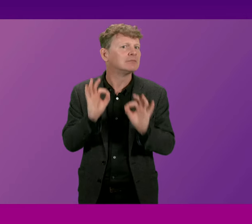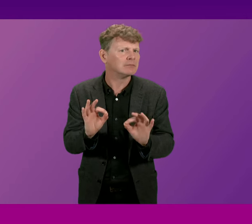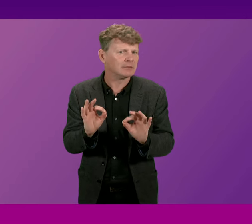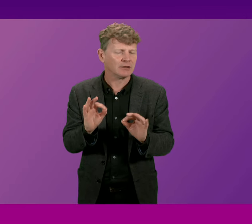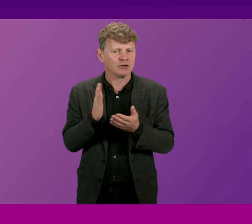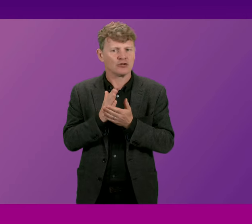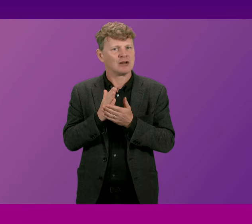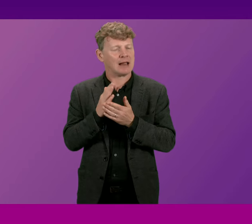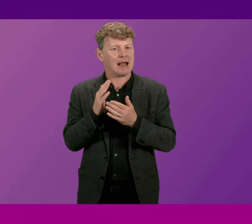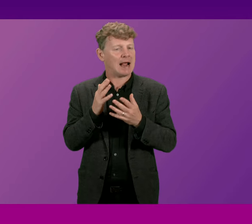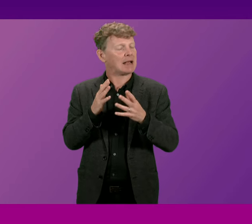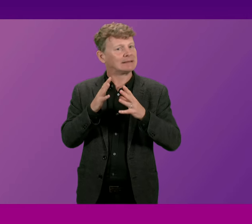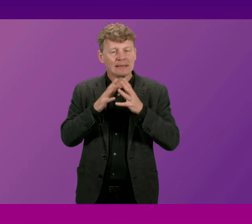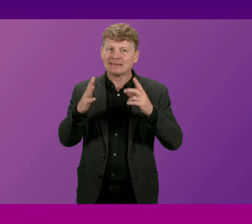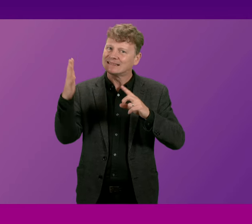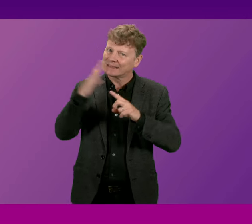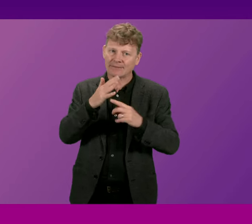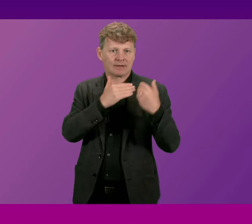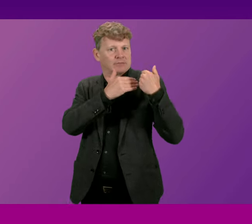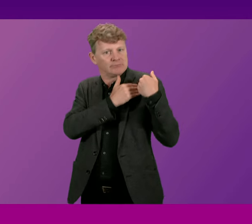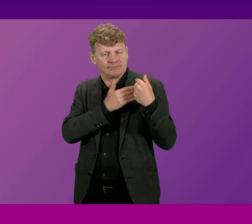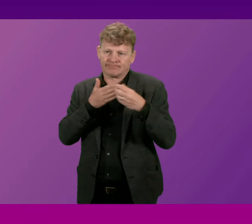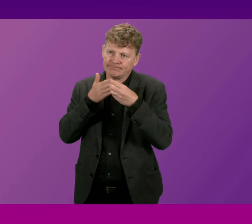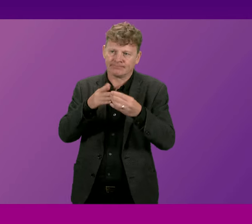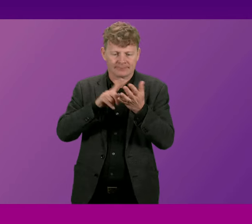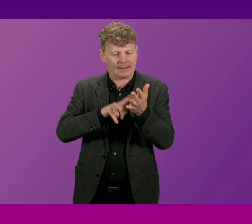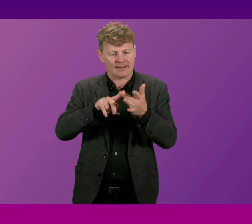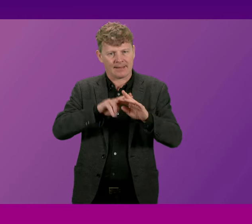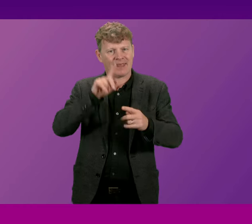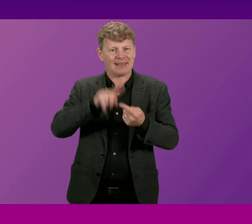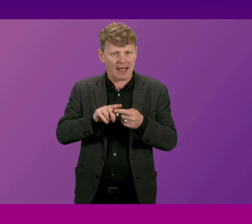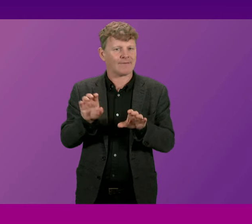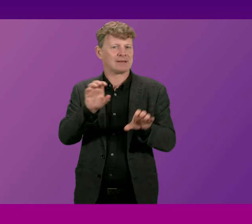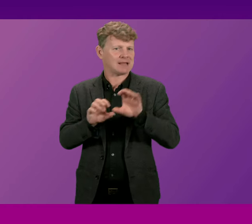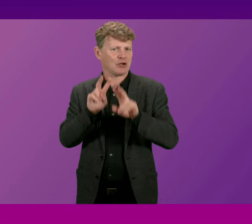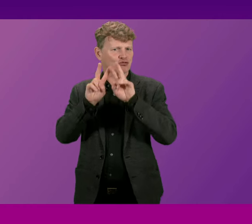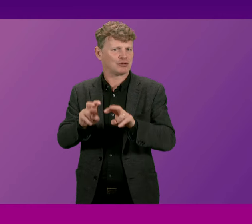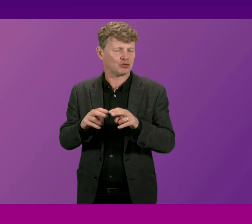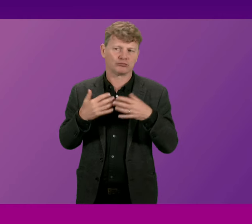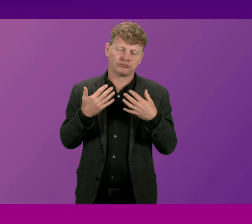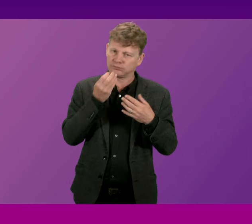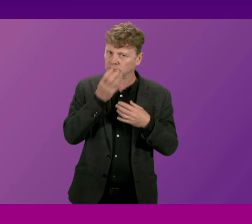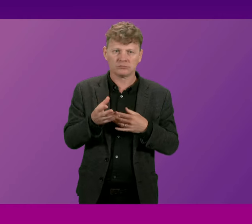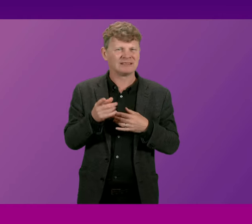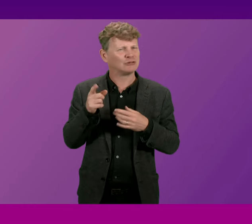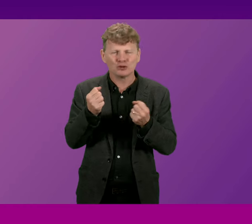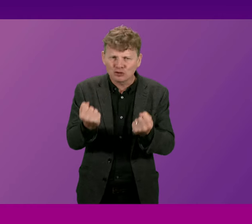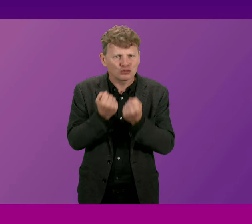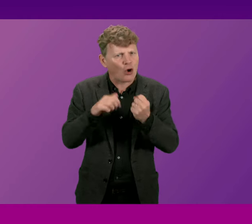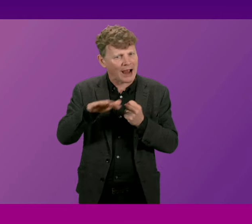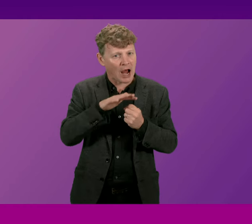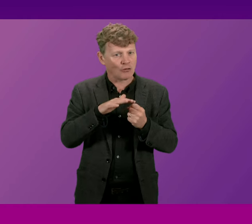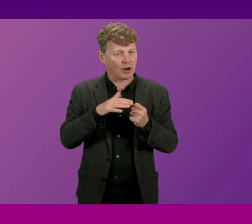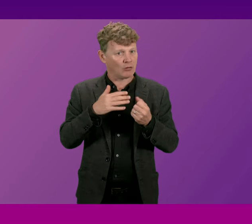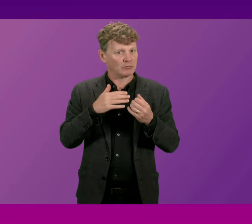role in life science research over many years I think it's an area of critical strength it's attracted a lot of